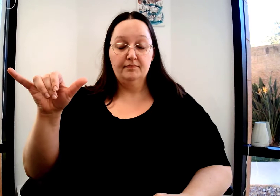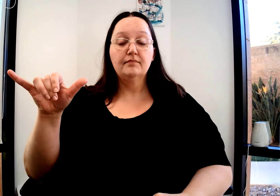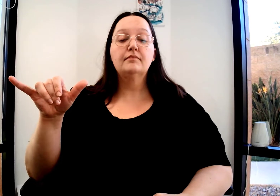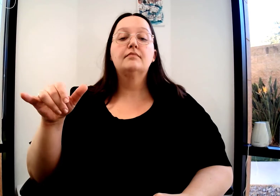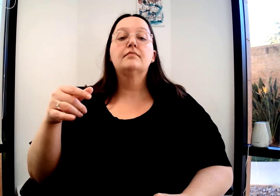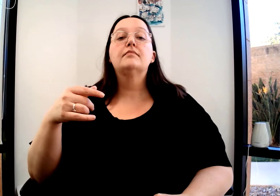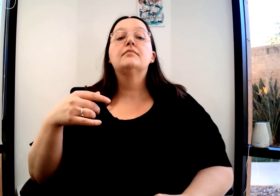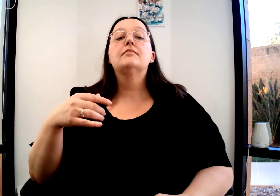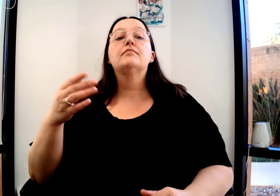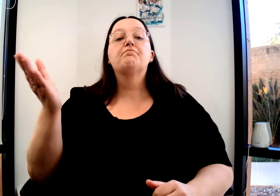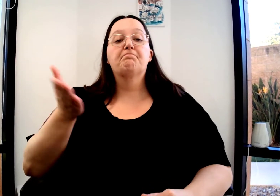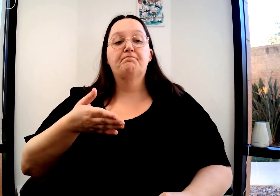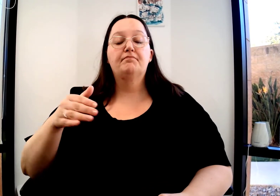Fly is our next word.